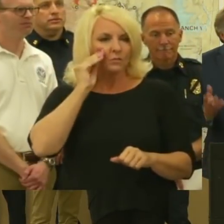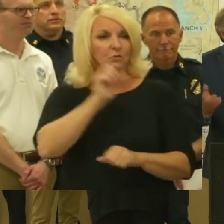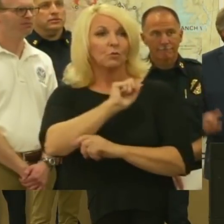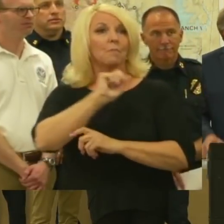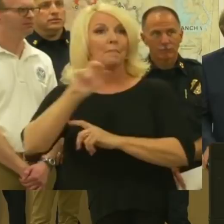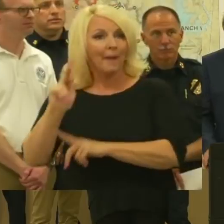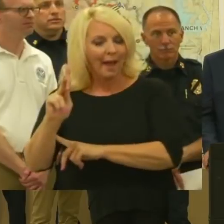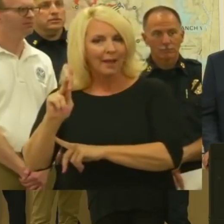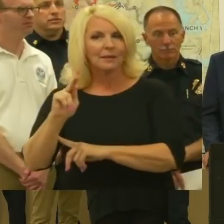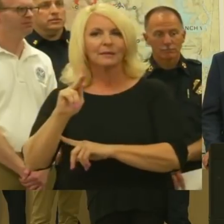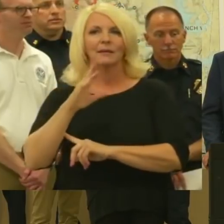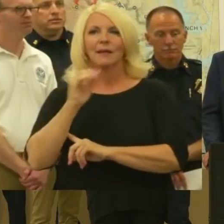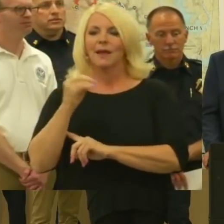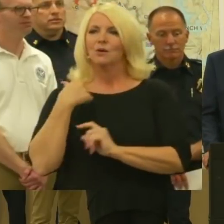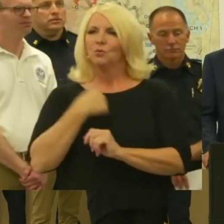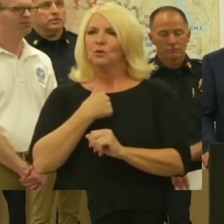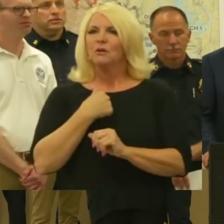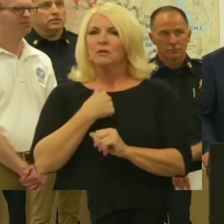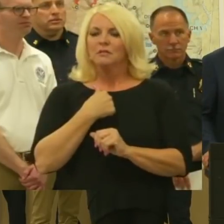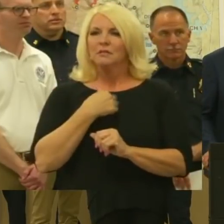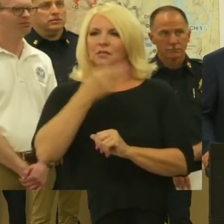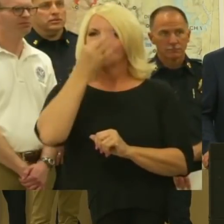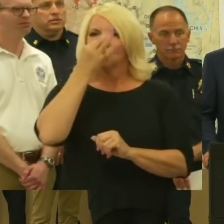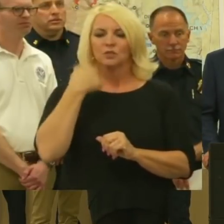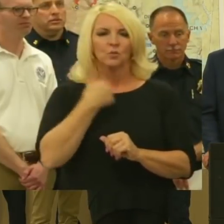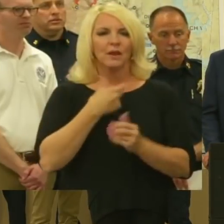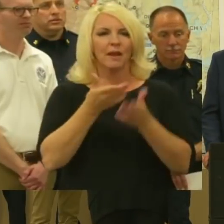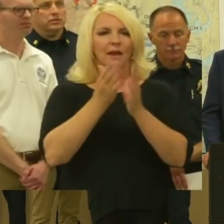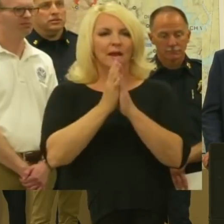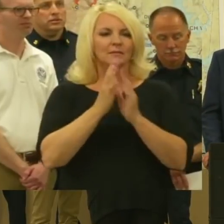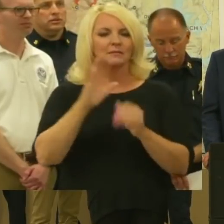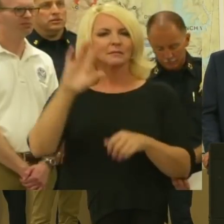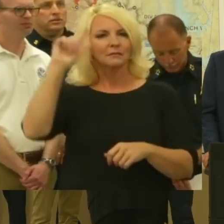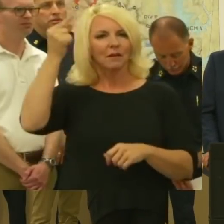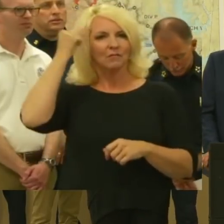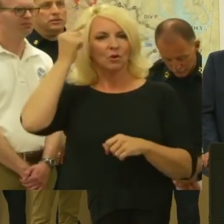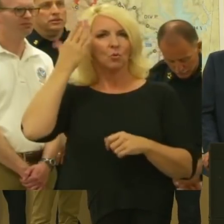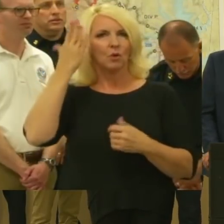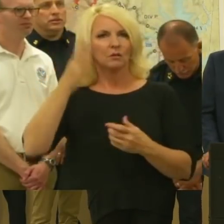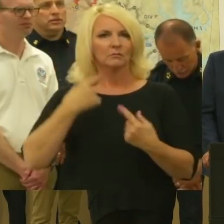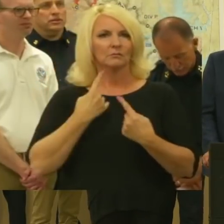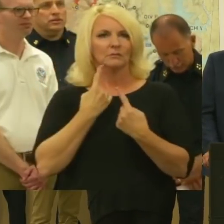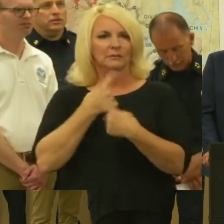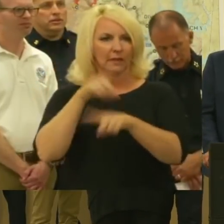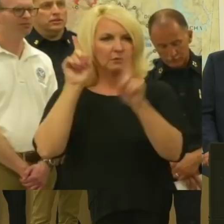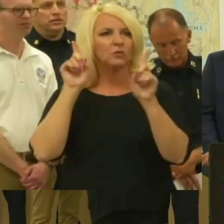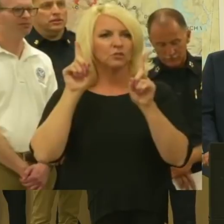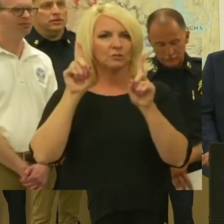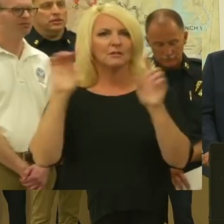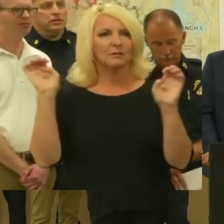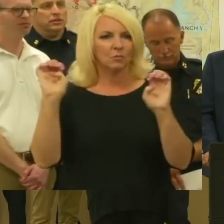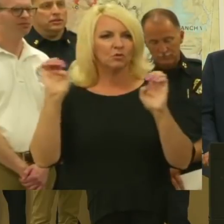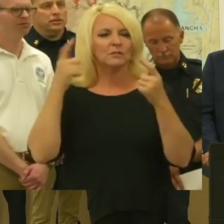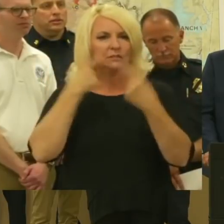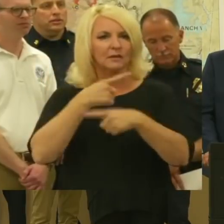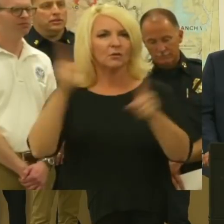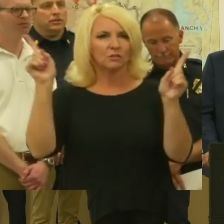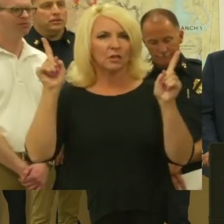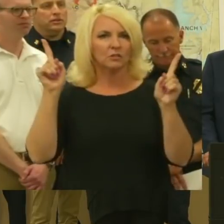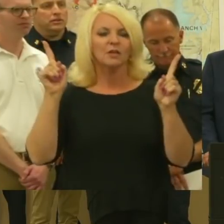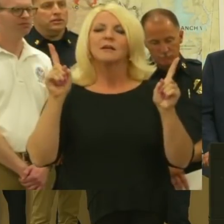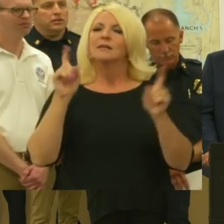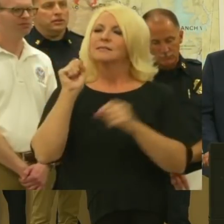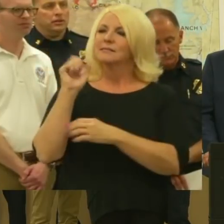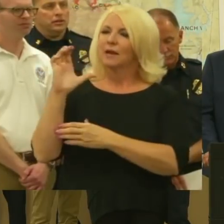for when, as soon as our governor makes a declaration to ask, the administration has come through with the emergency declarations. And so Secretary